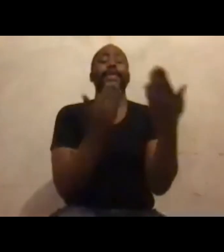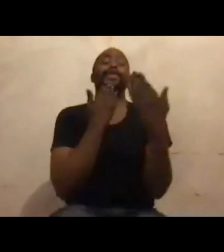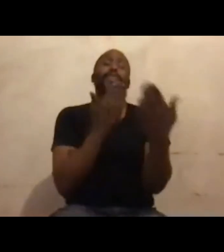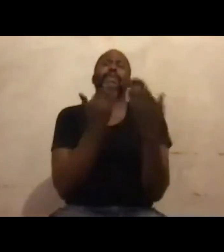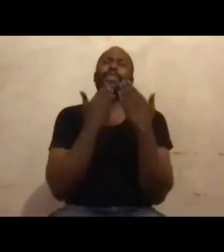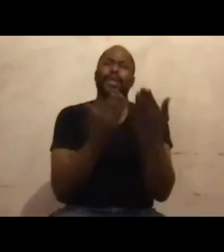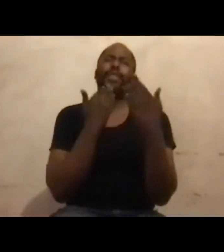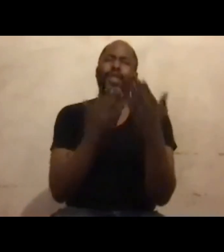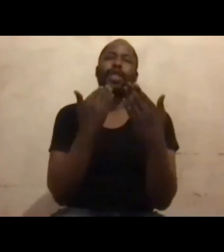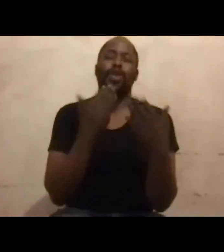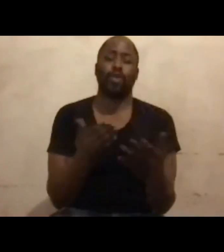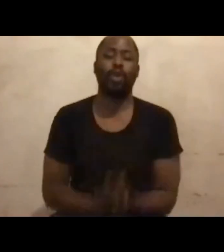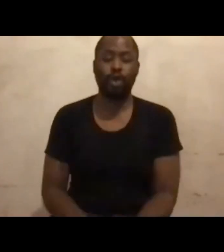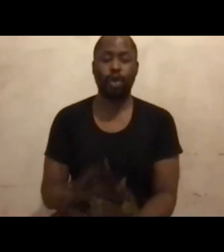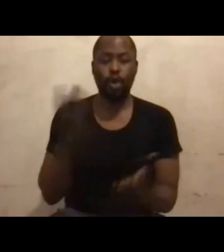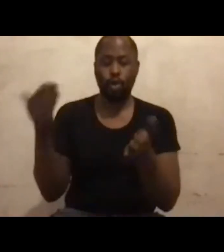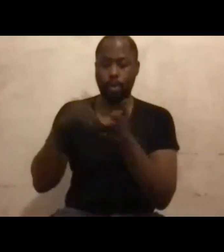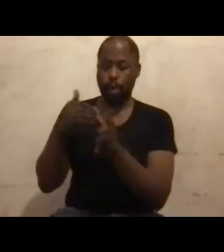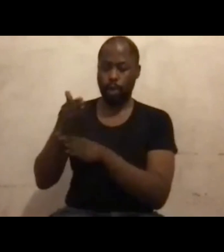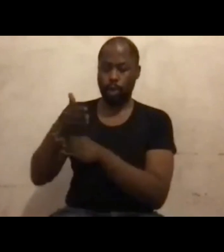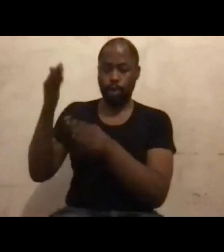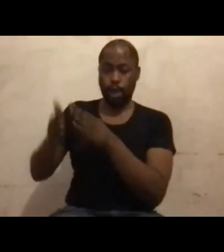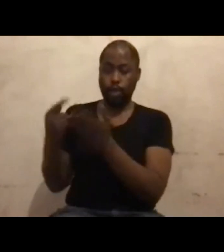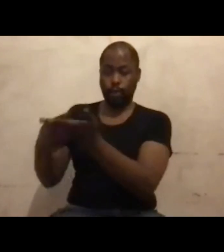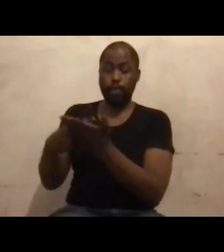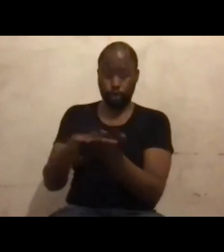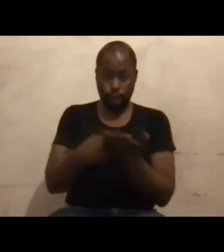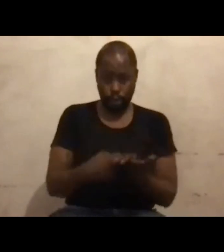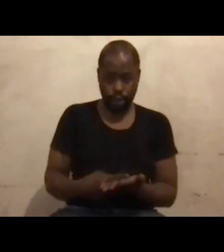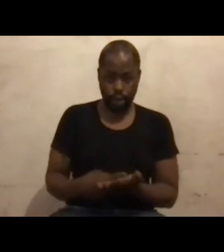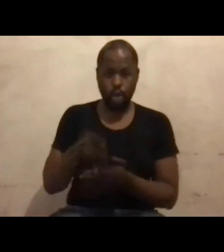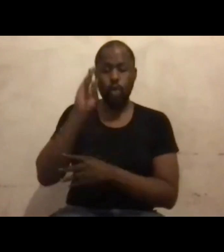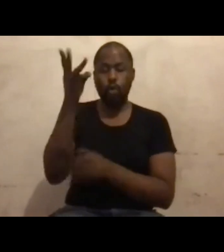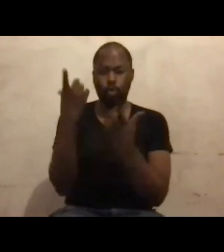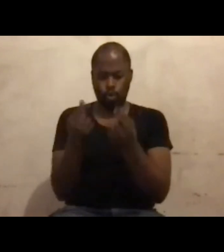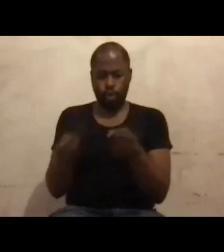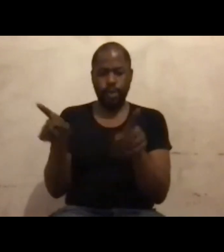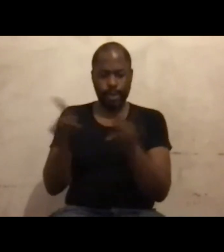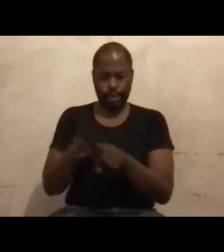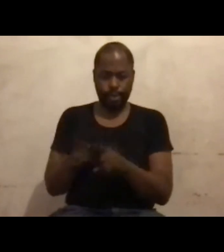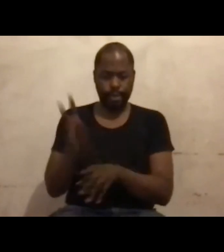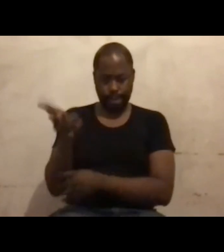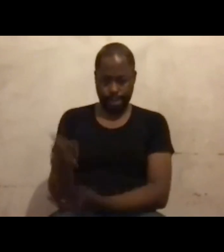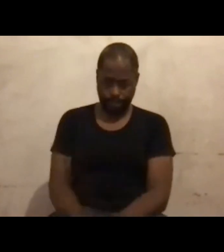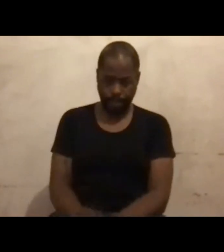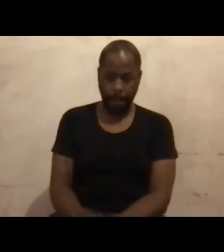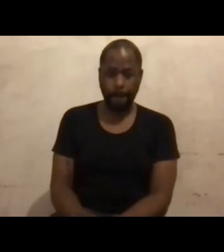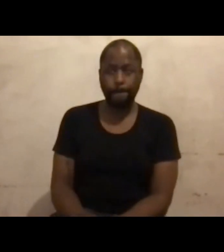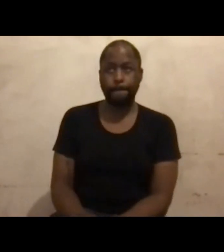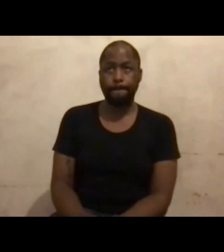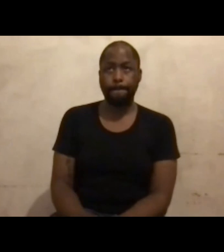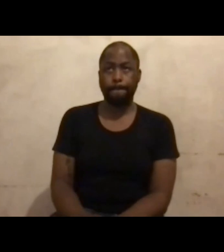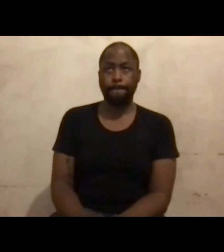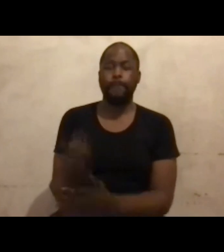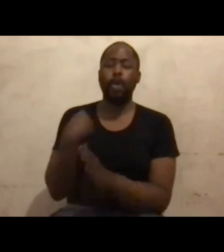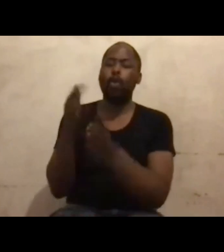getting to the end of the discussion. We will do this again. And we ask people